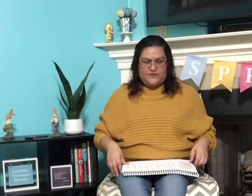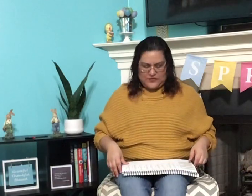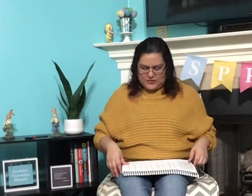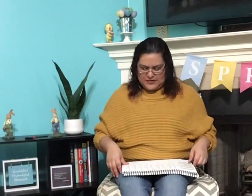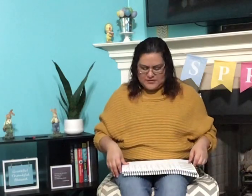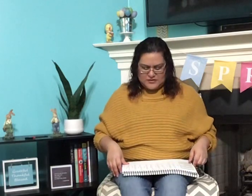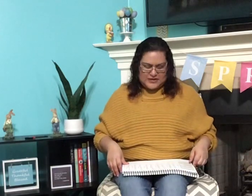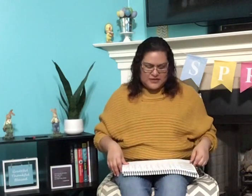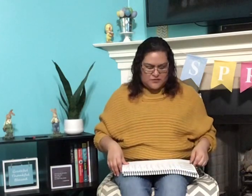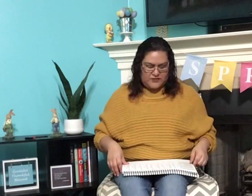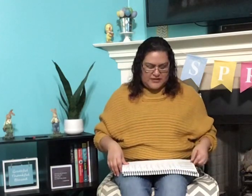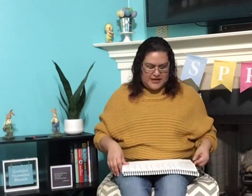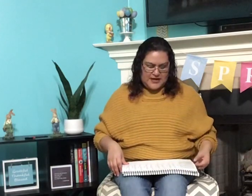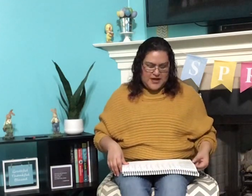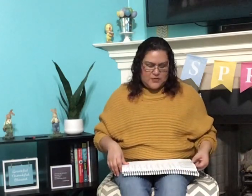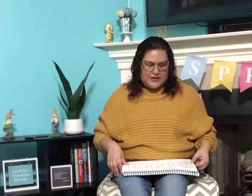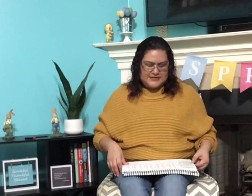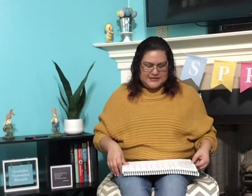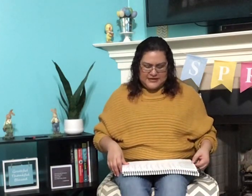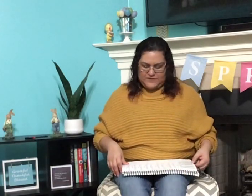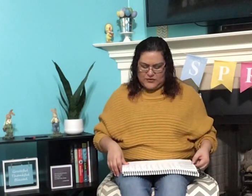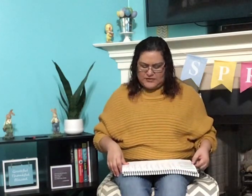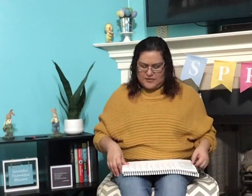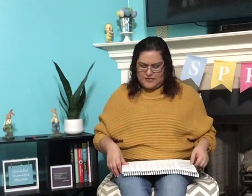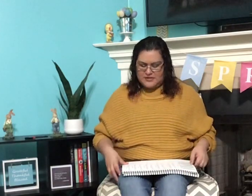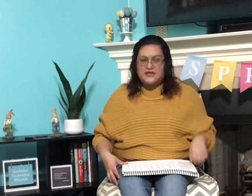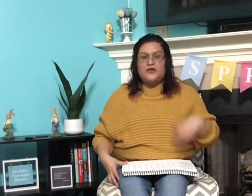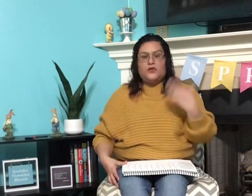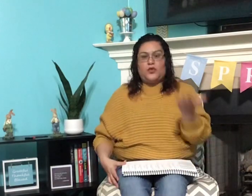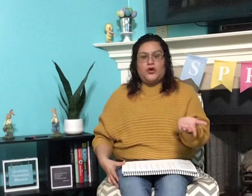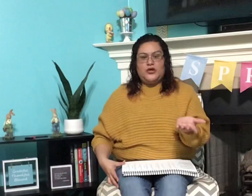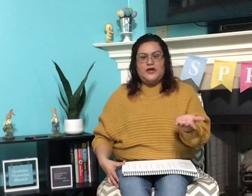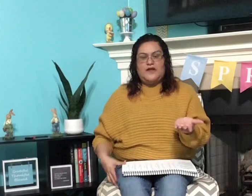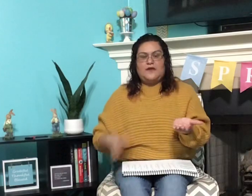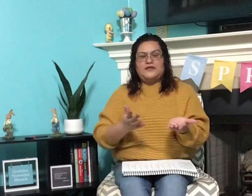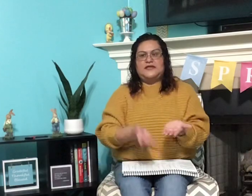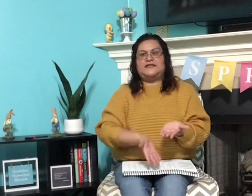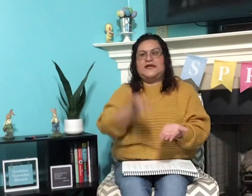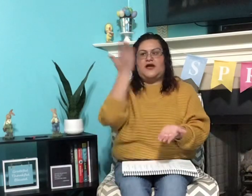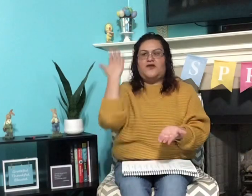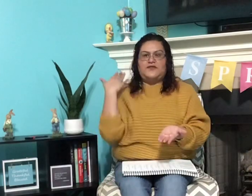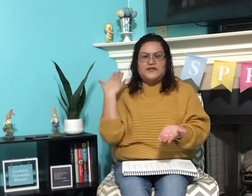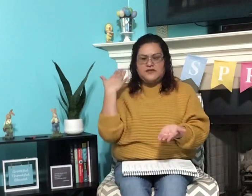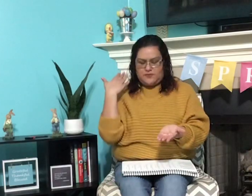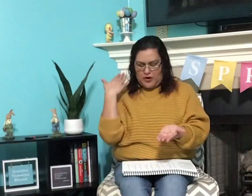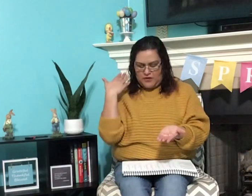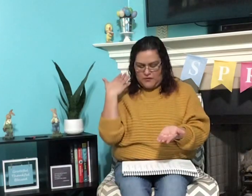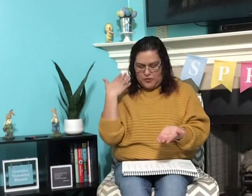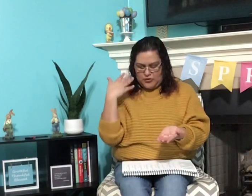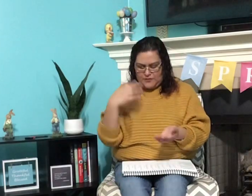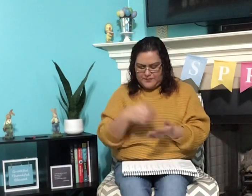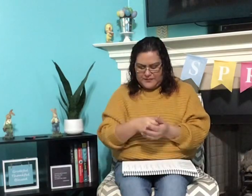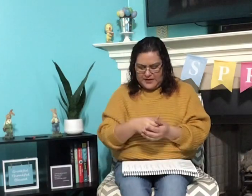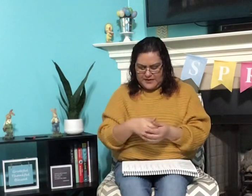phonemes. This is our last one for the day. We're going to delete phonemes. I'm going to say the word and I'm going to tell you to take off this part of the word. Okay?